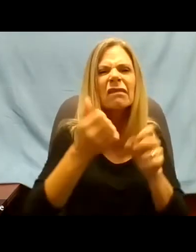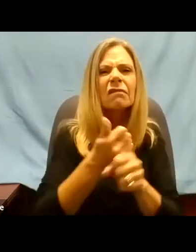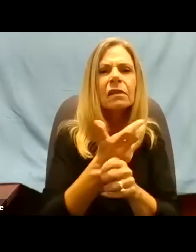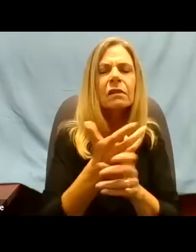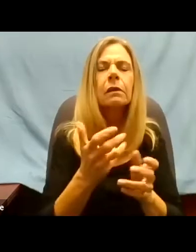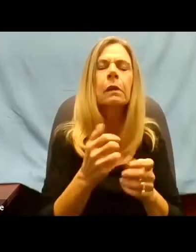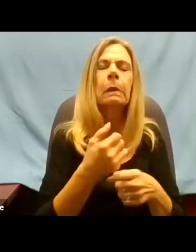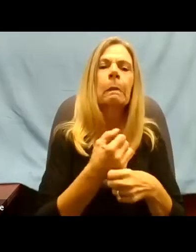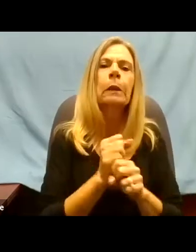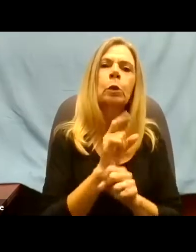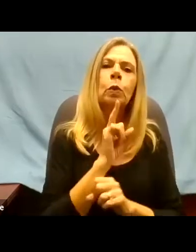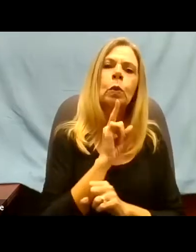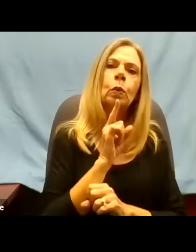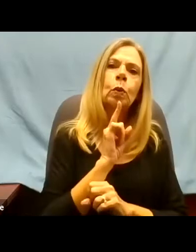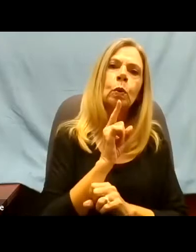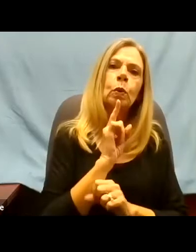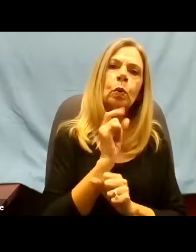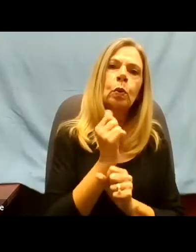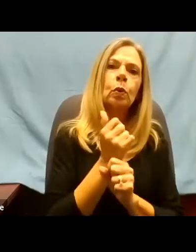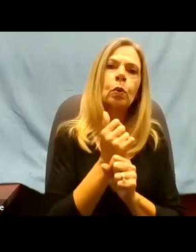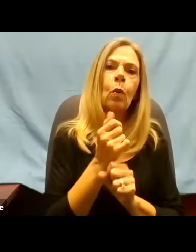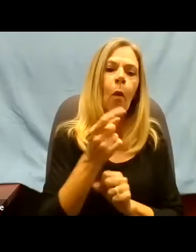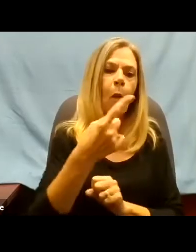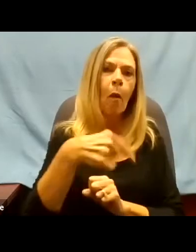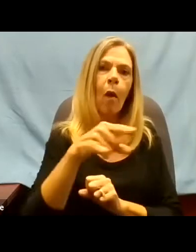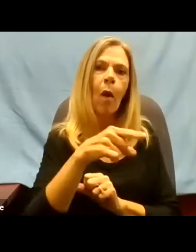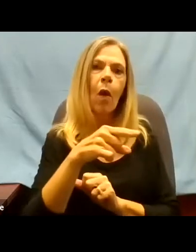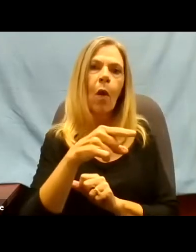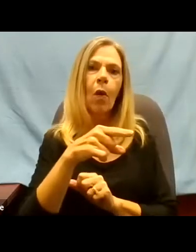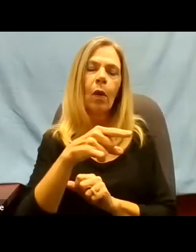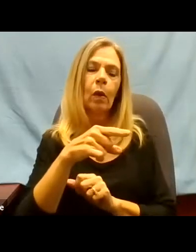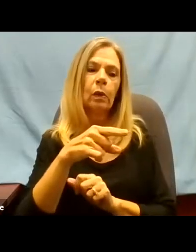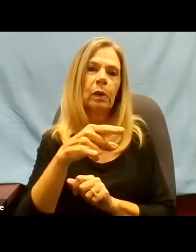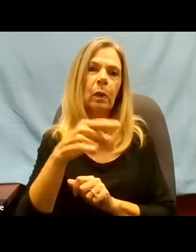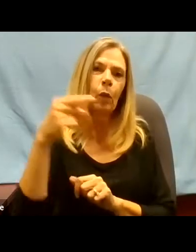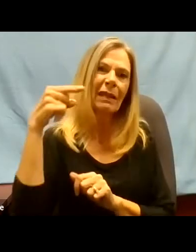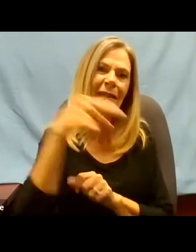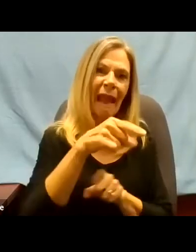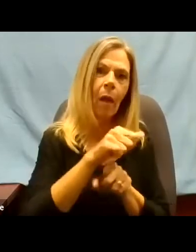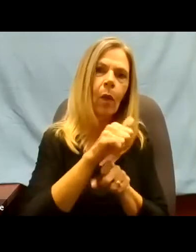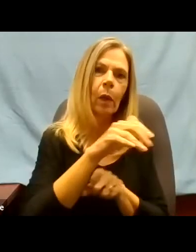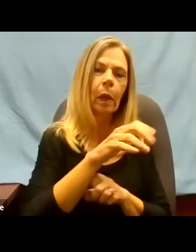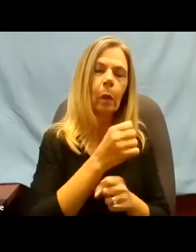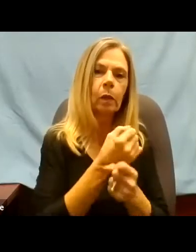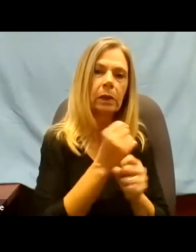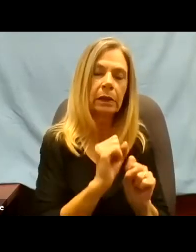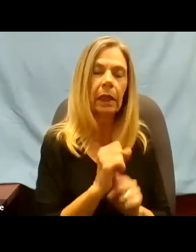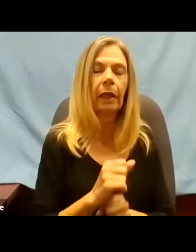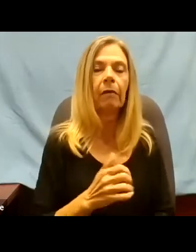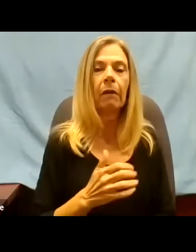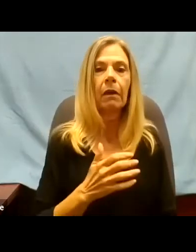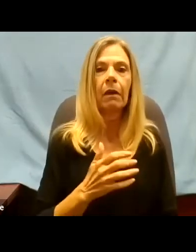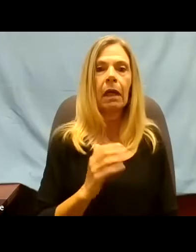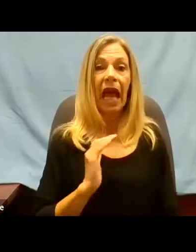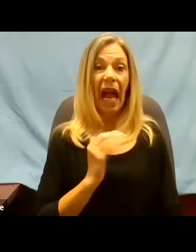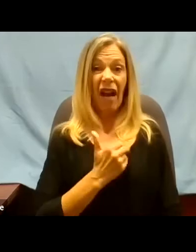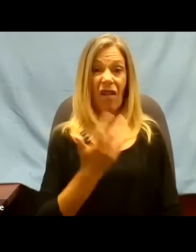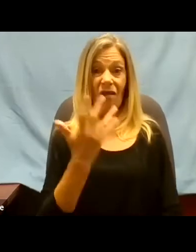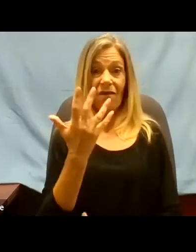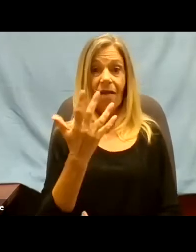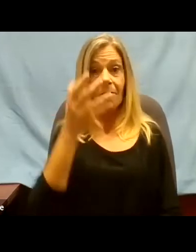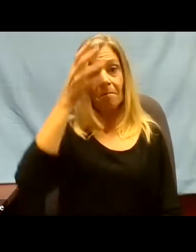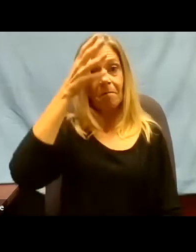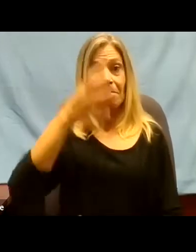everyone wasn't followed as they were going down the hill. Our five-man team was the team